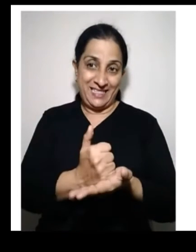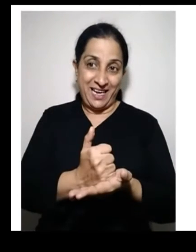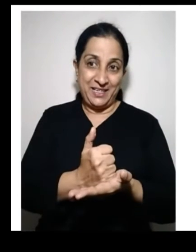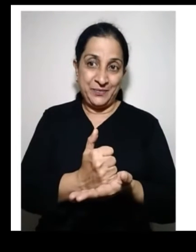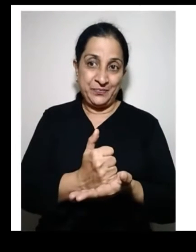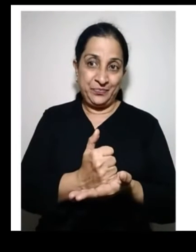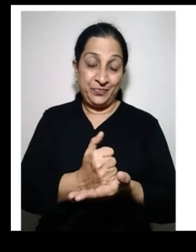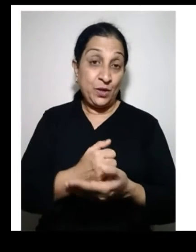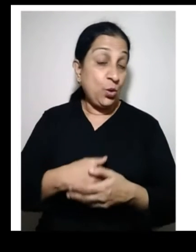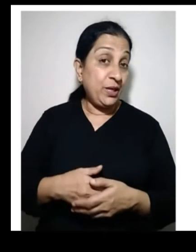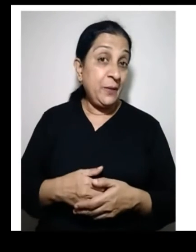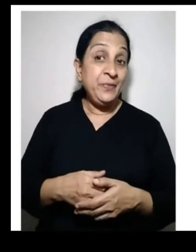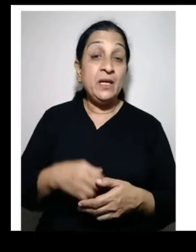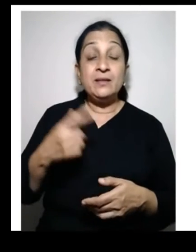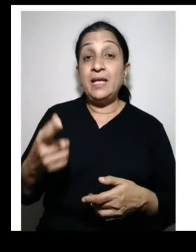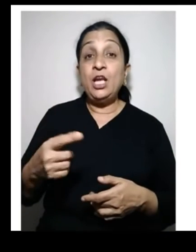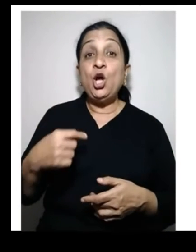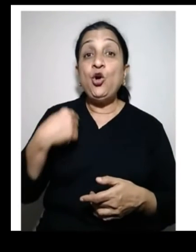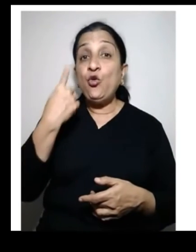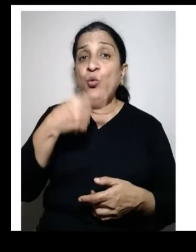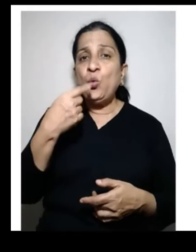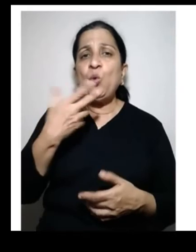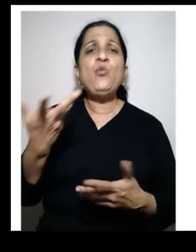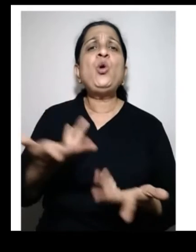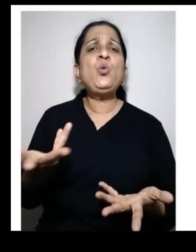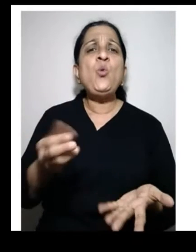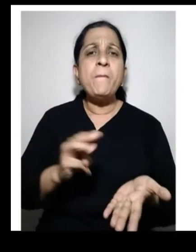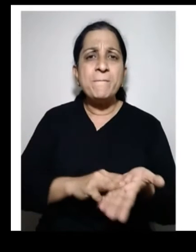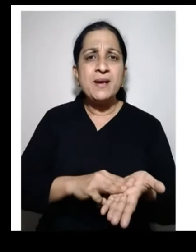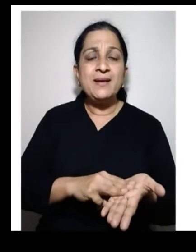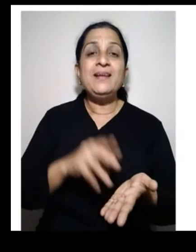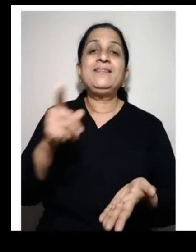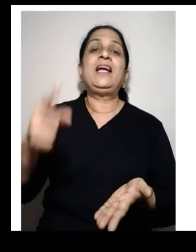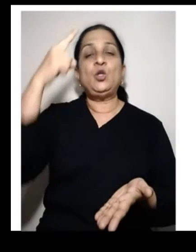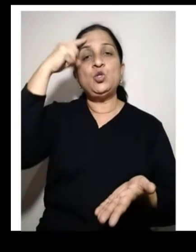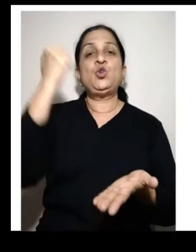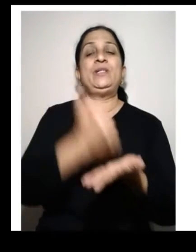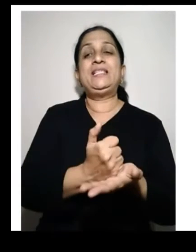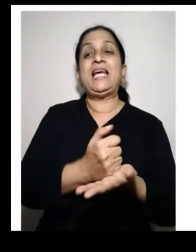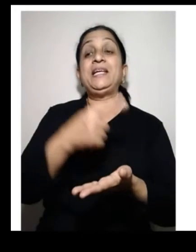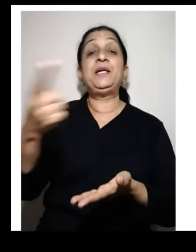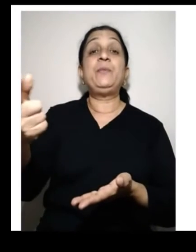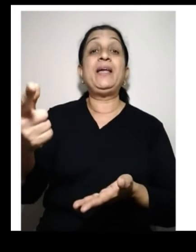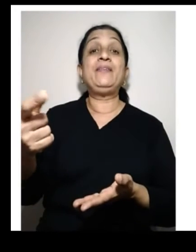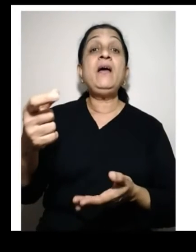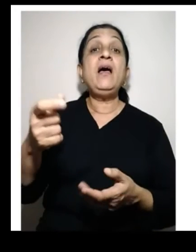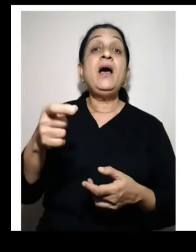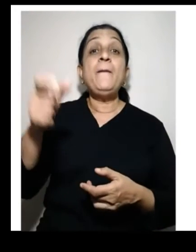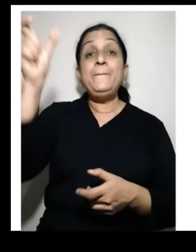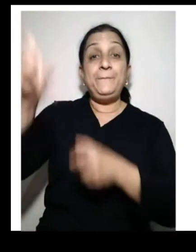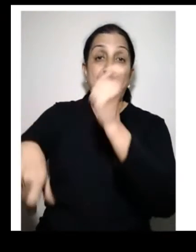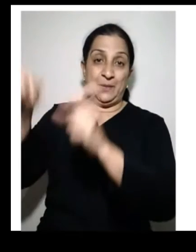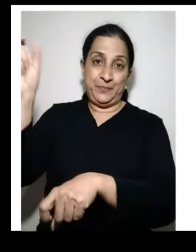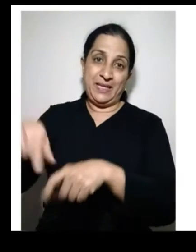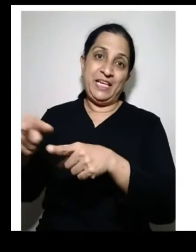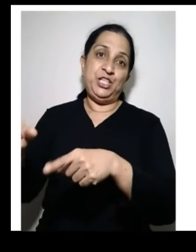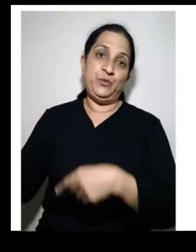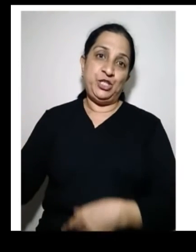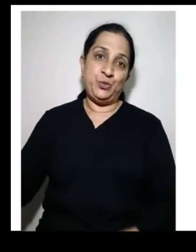by the consumer. Thirdly, you have for whom to produce, that is also decided